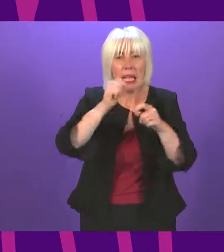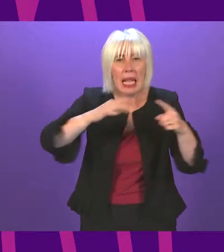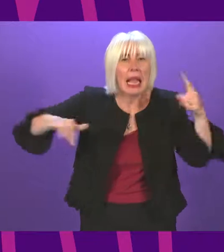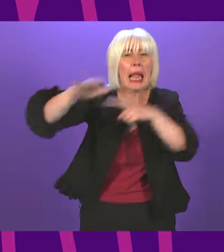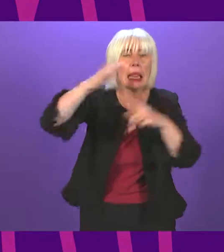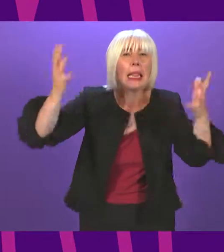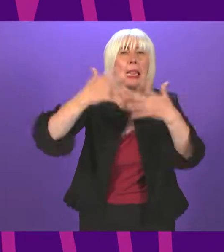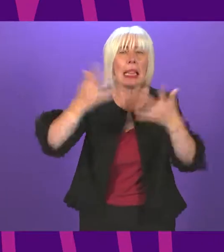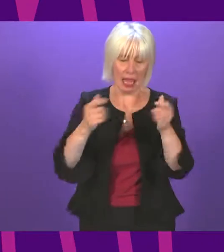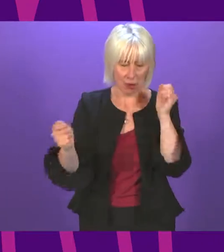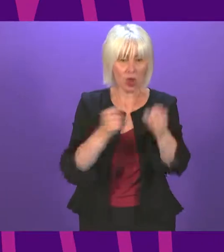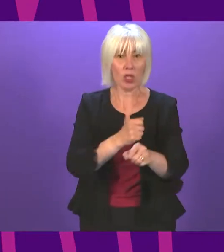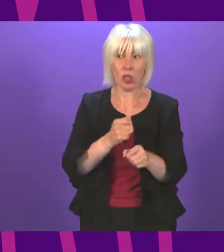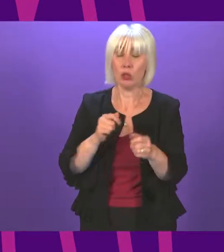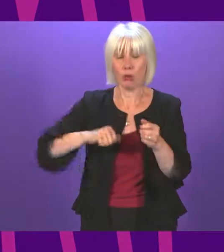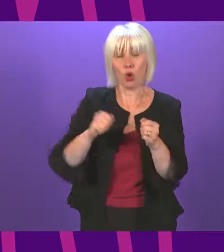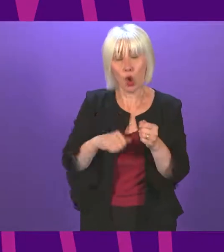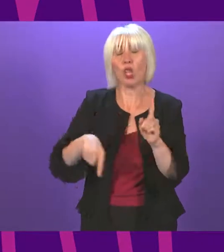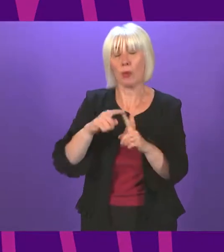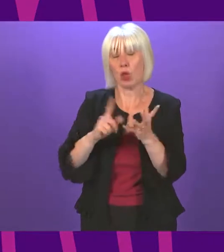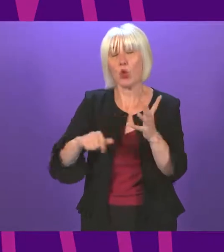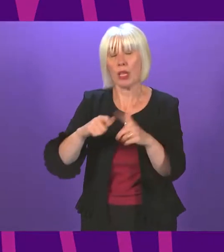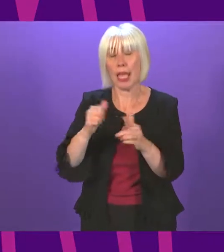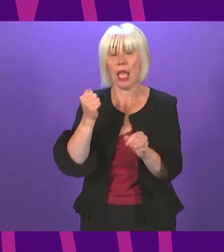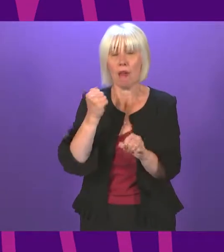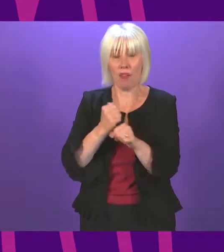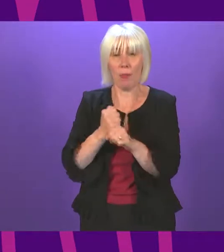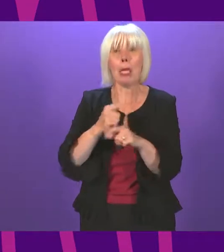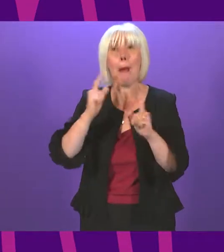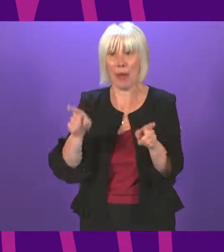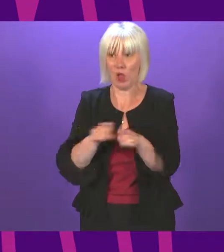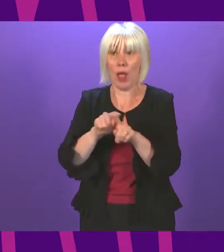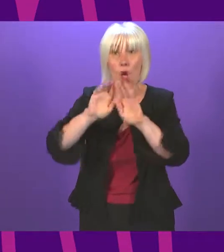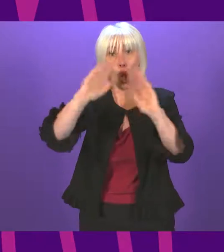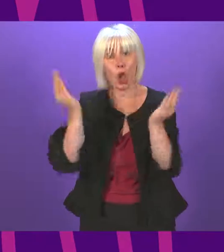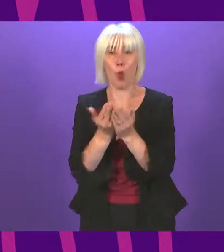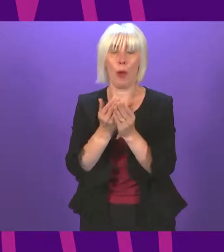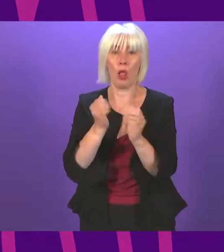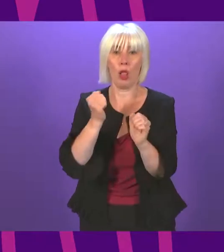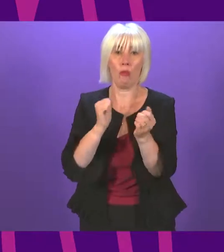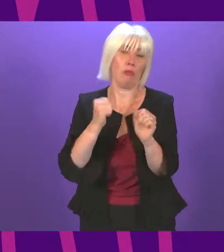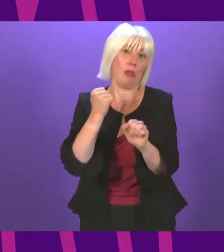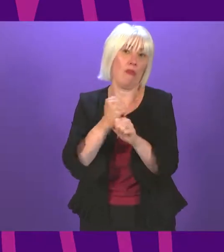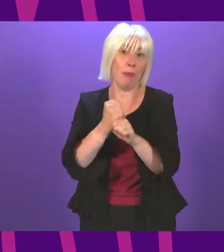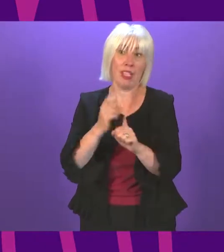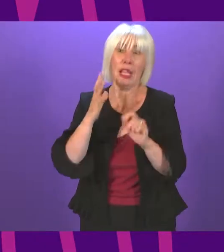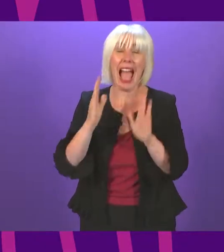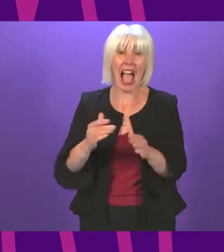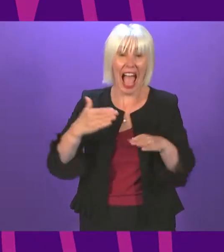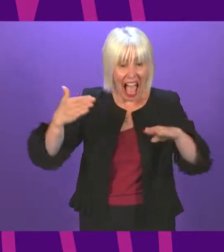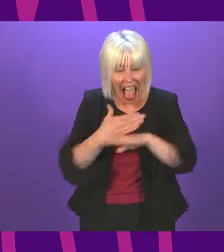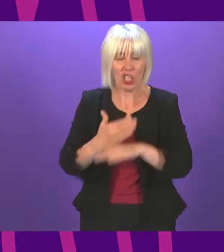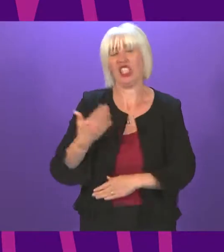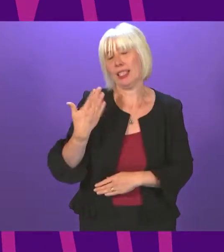it's also the UK Government, but frankly it's also global governments turning their words into actual action so we can confront the climate